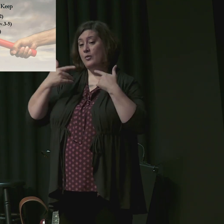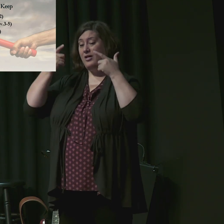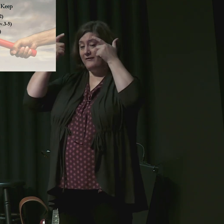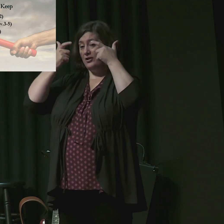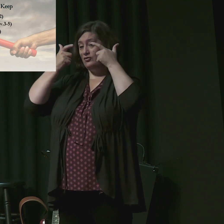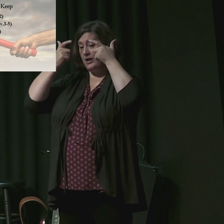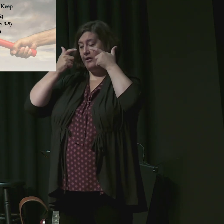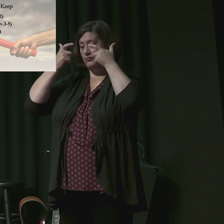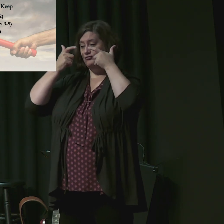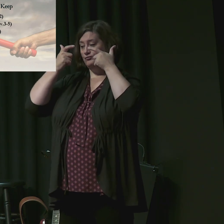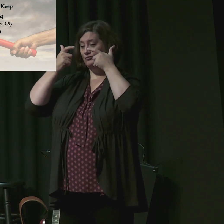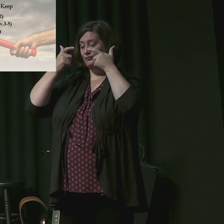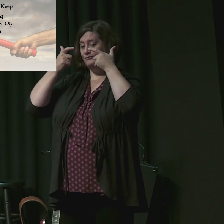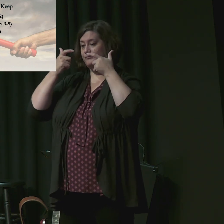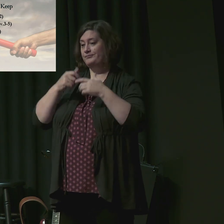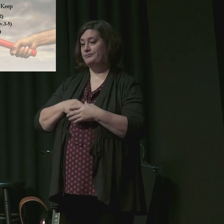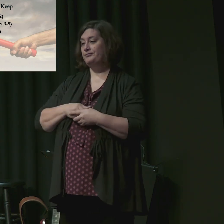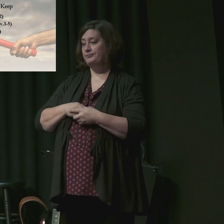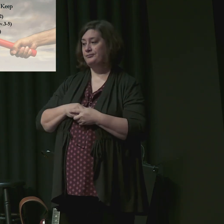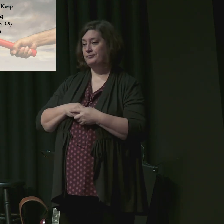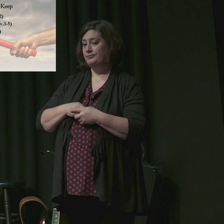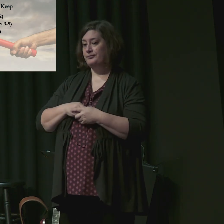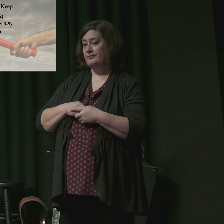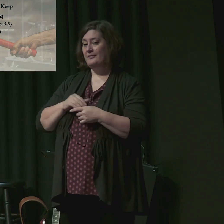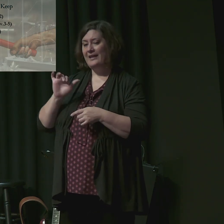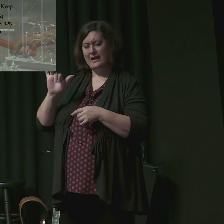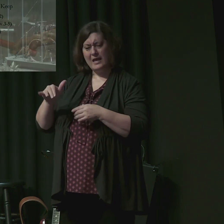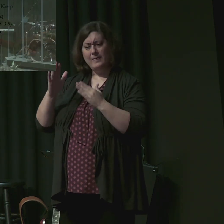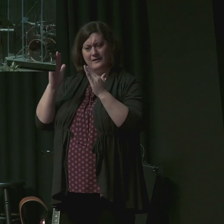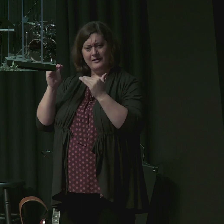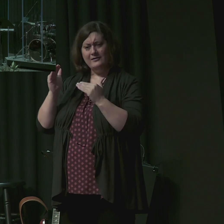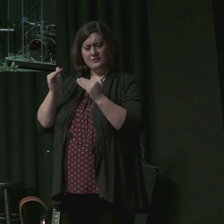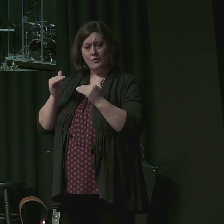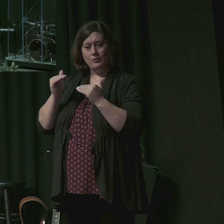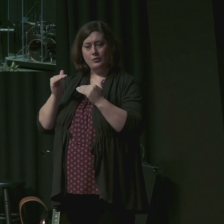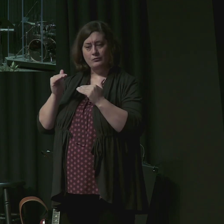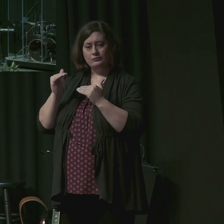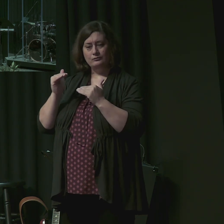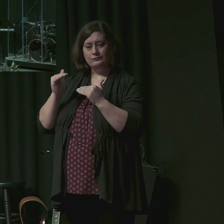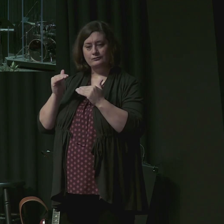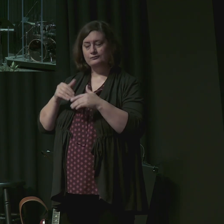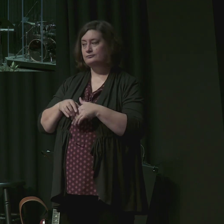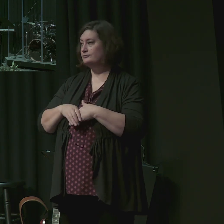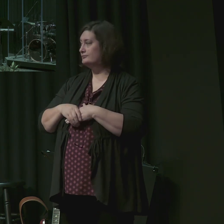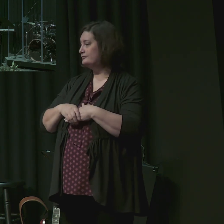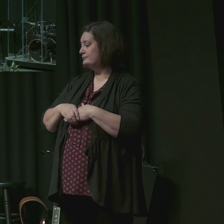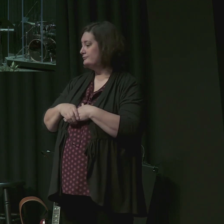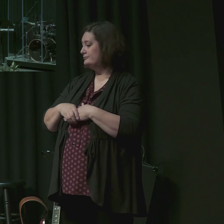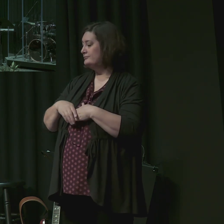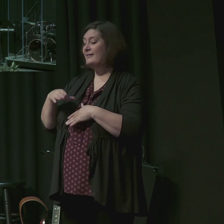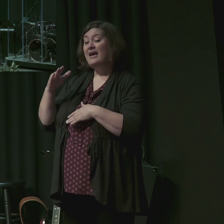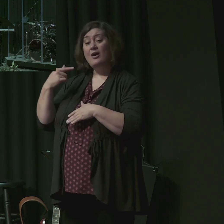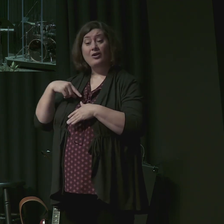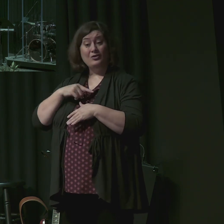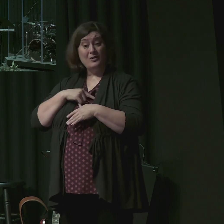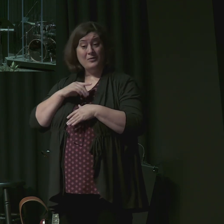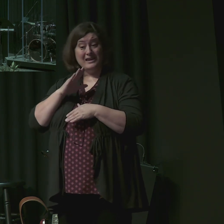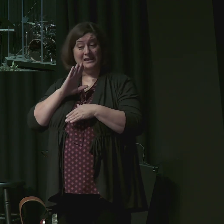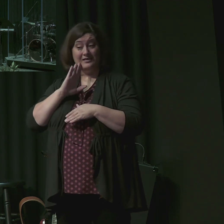to all those whose future hope shapes their present living. Do we love his appearing?